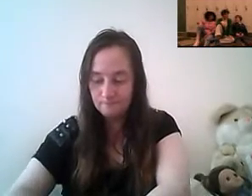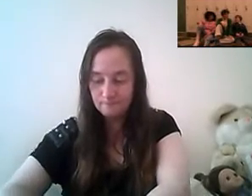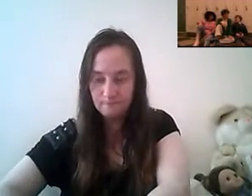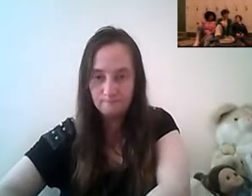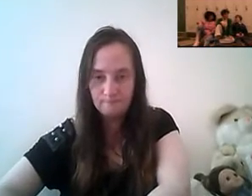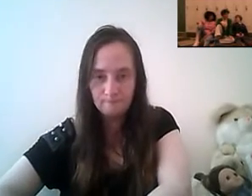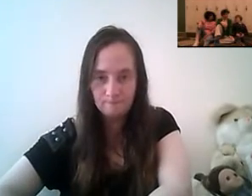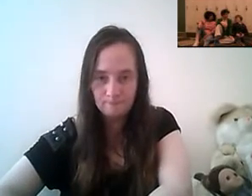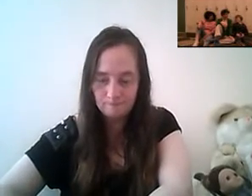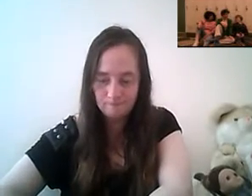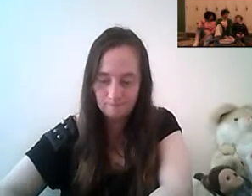seriously